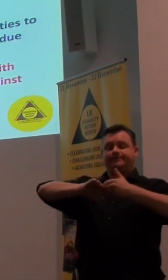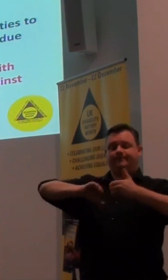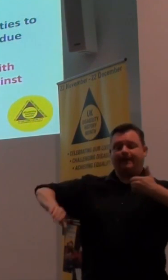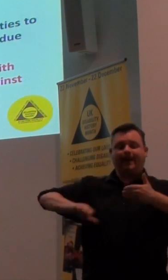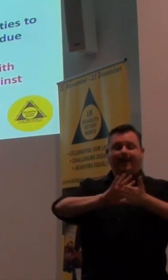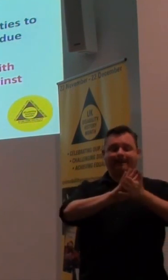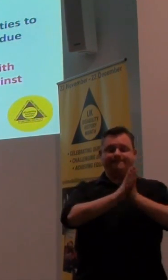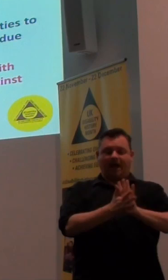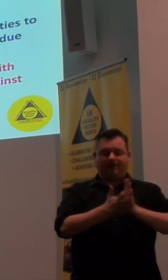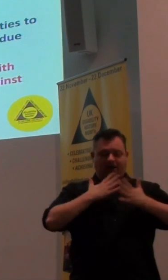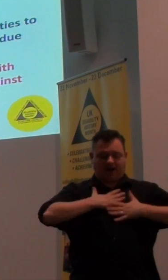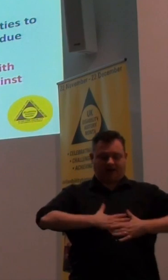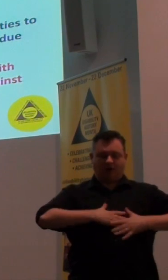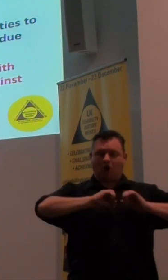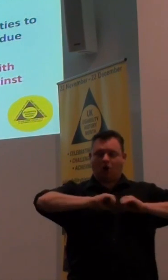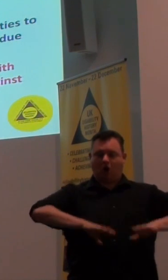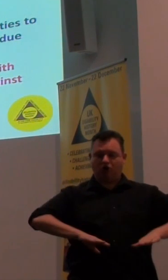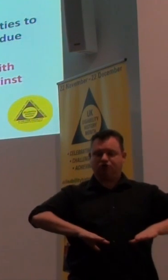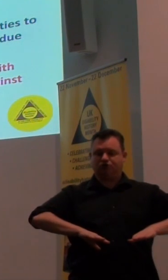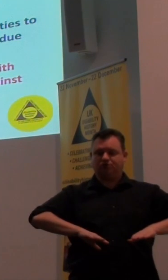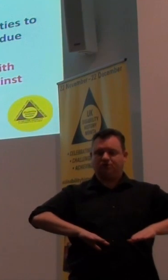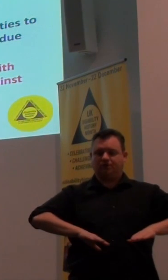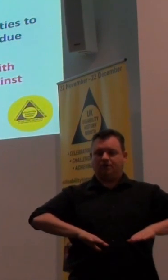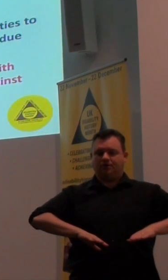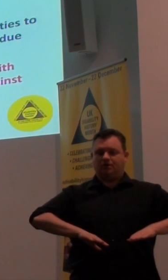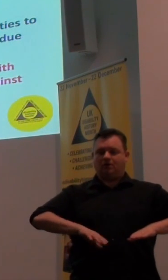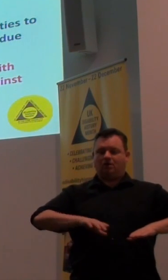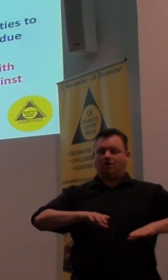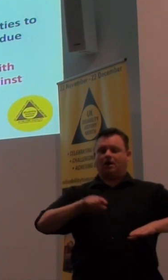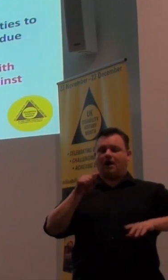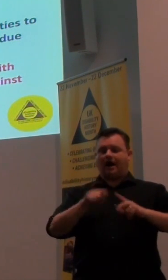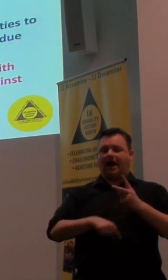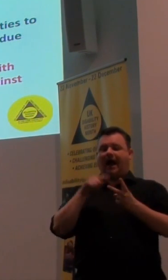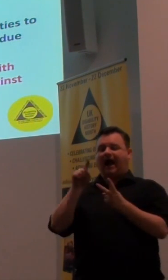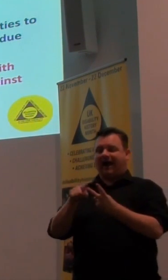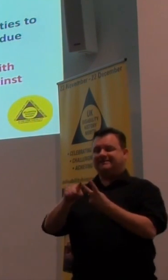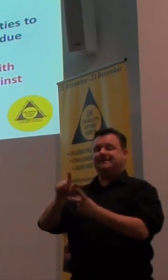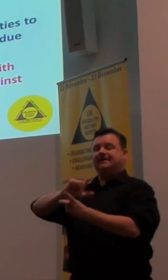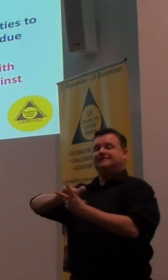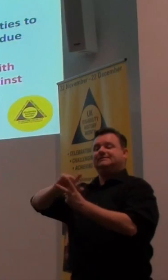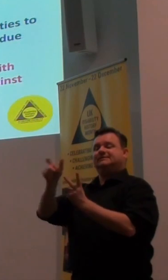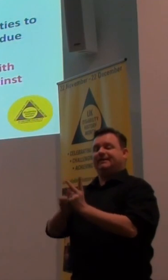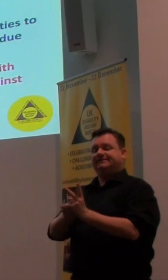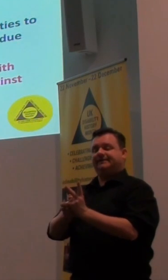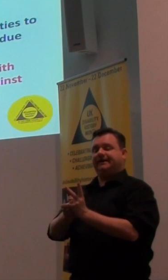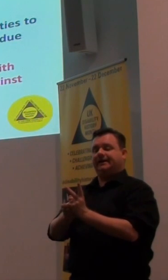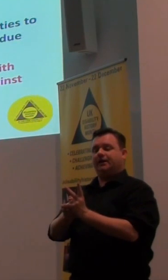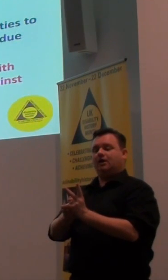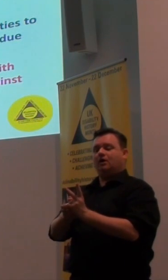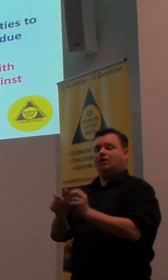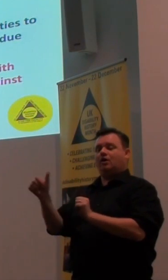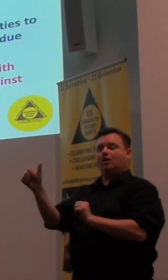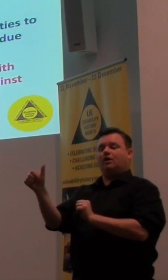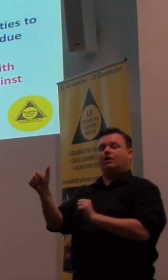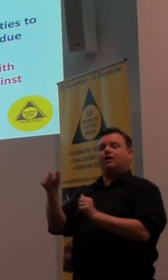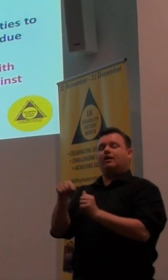limitation of physical or sensory impairment, which is part of the human condition, and the disability, which is the loss or limitation of